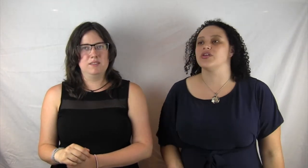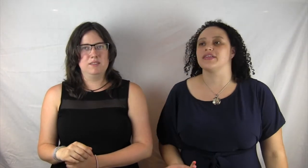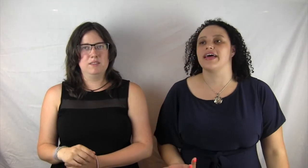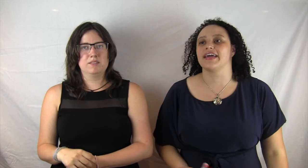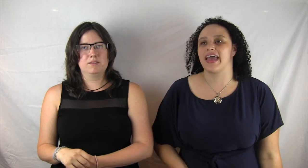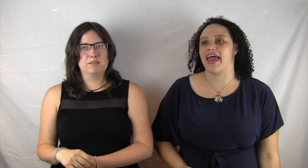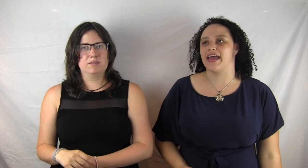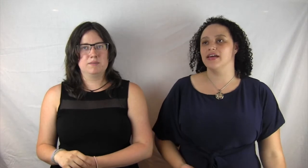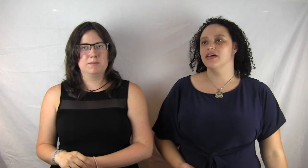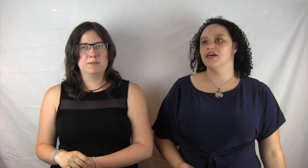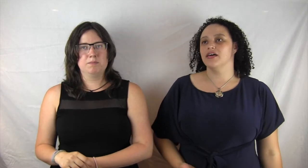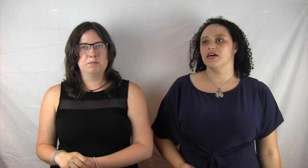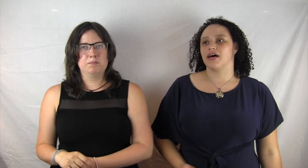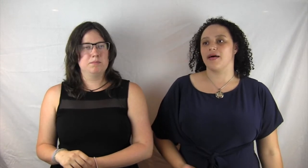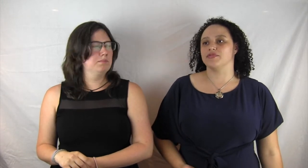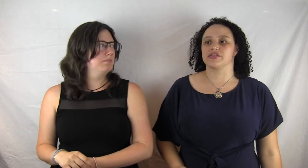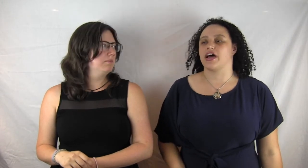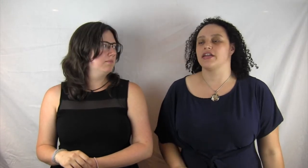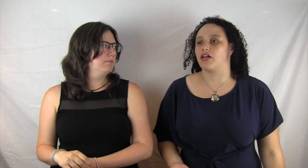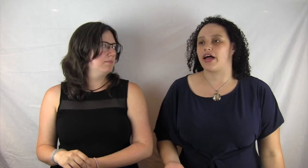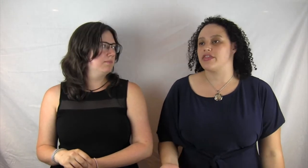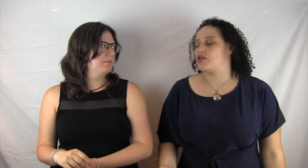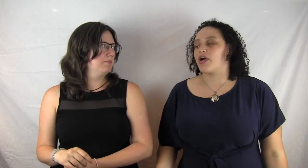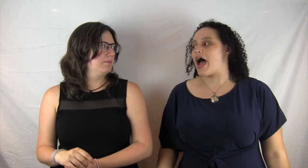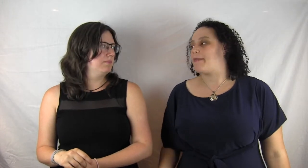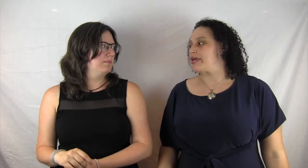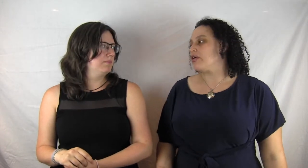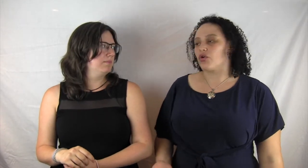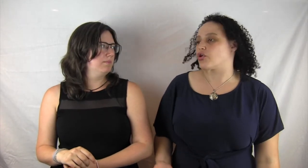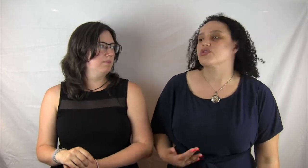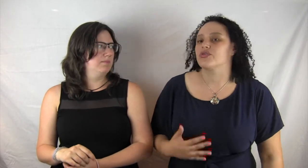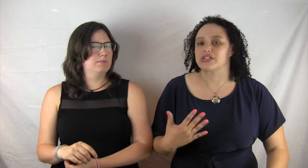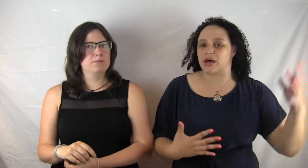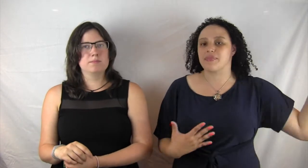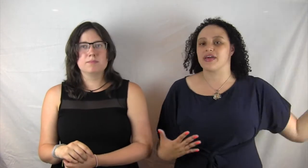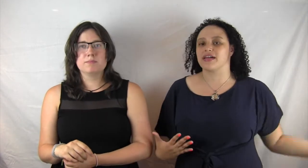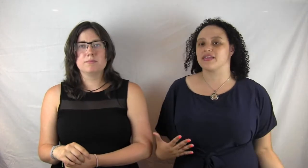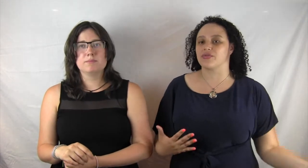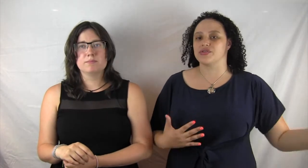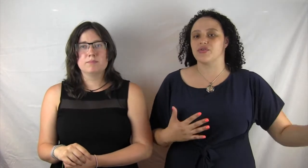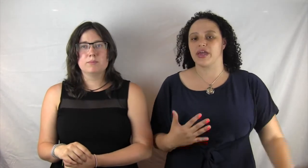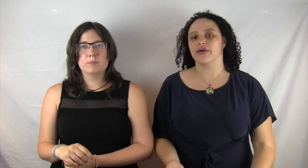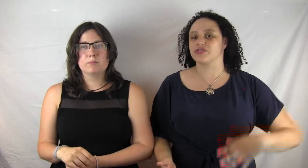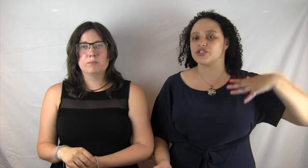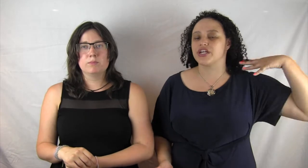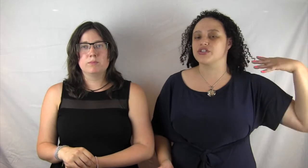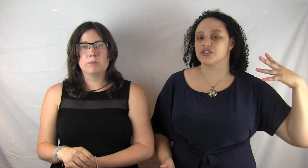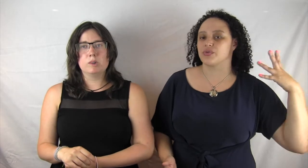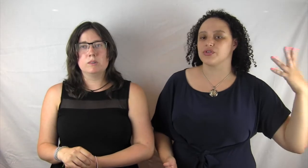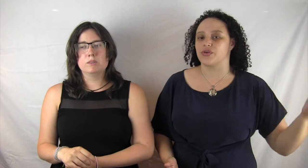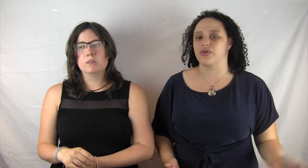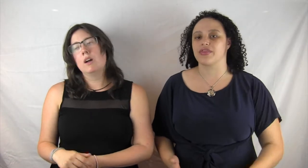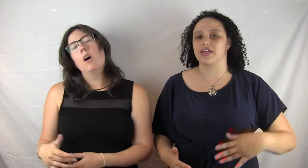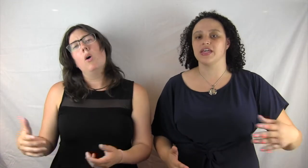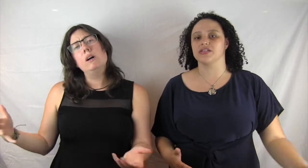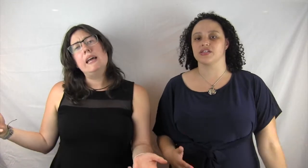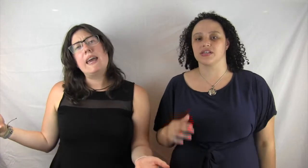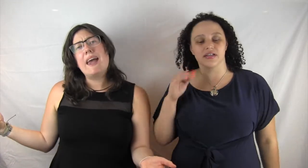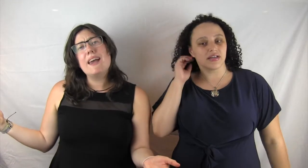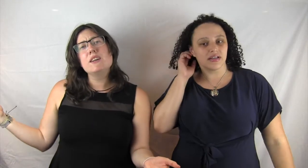like, hey, I'm just kind of glad that you're happy, or something. Like, there was no character change. There was no nothing. Or like, hey,